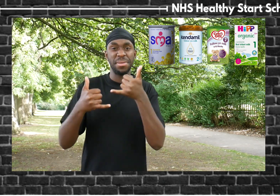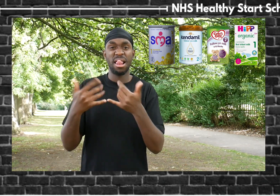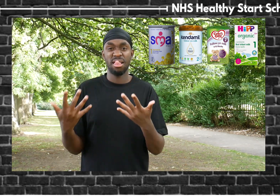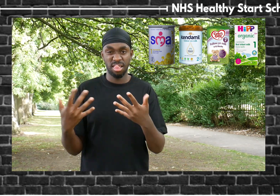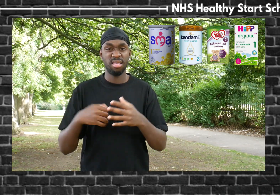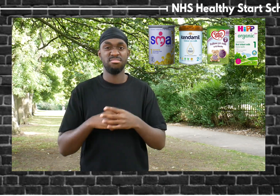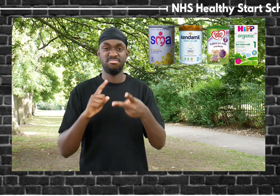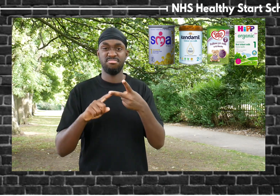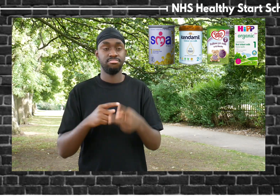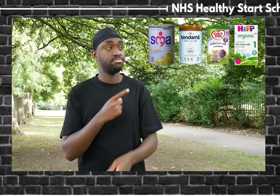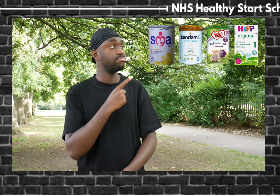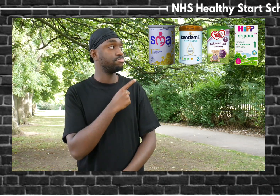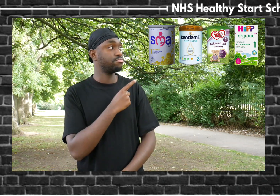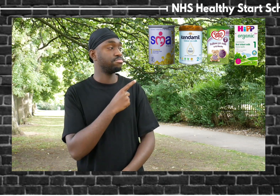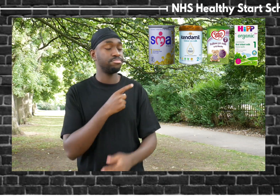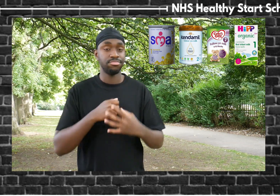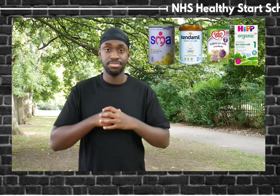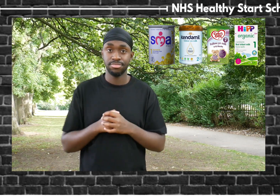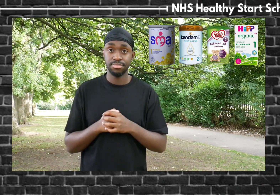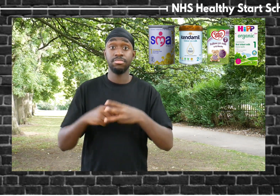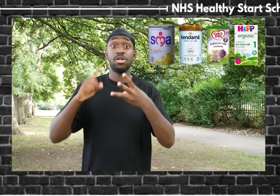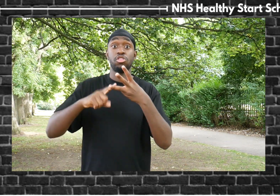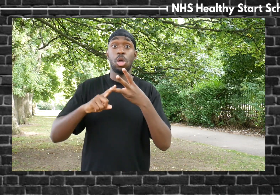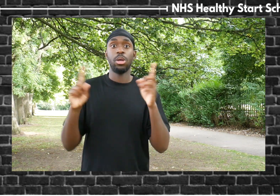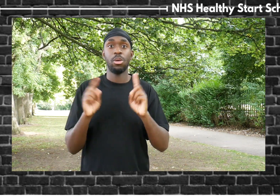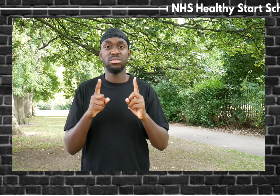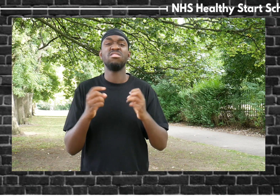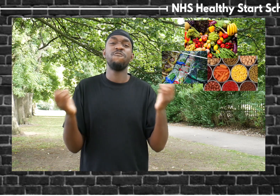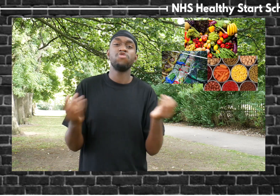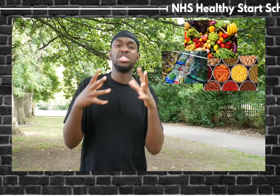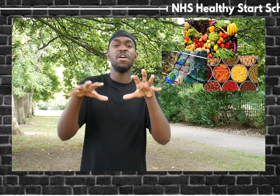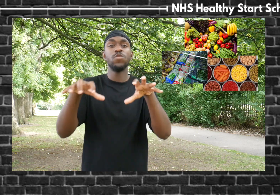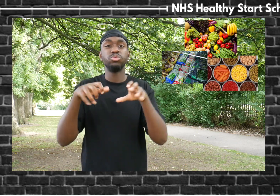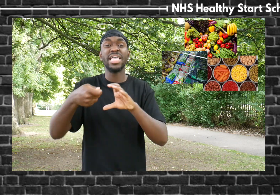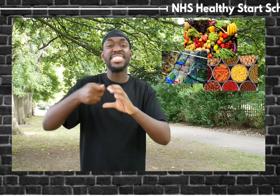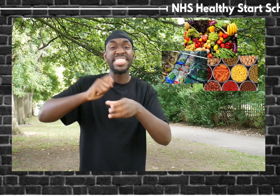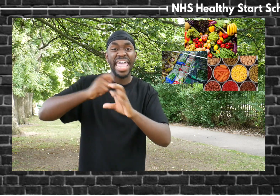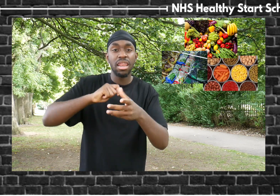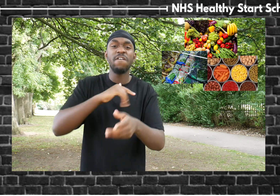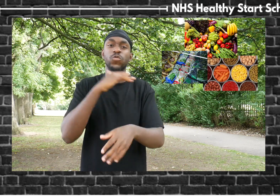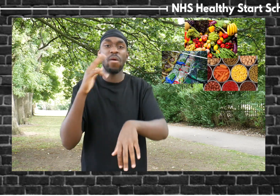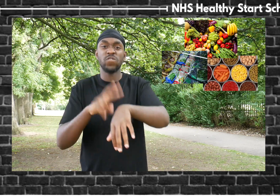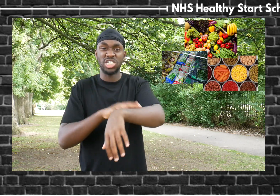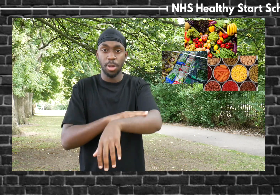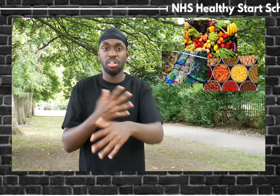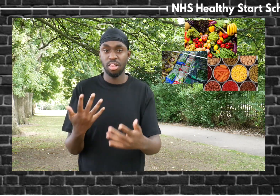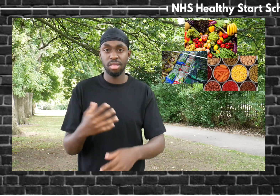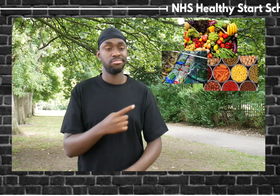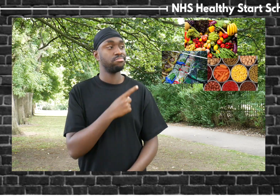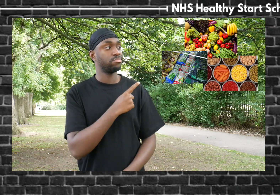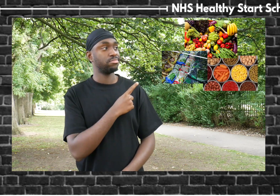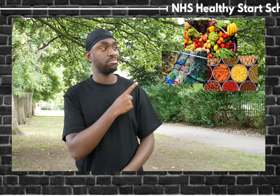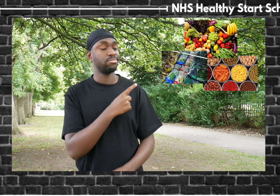fresh, frozen or tinged fruits and